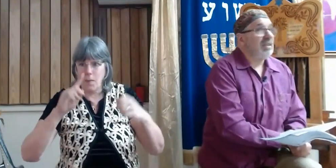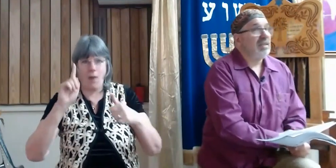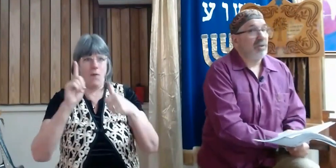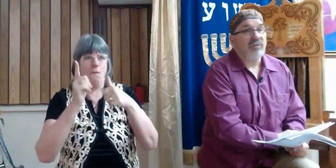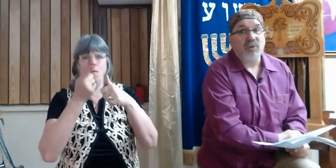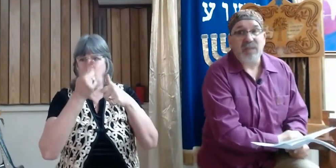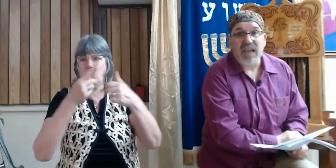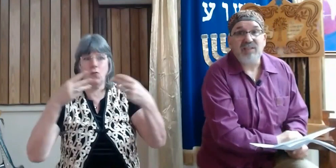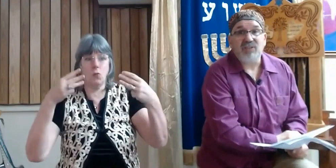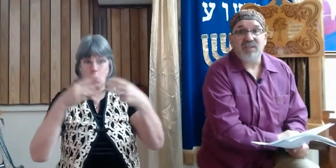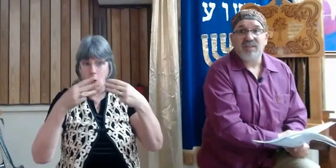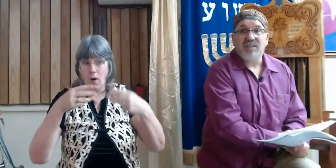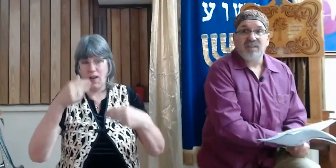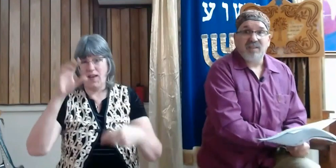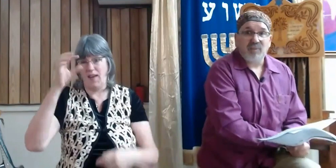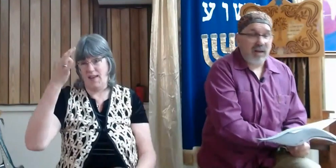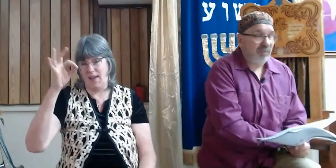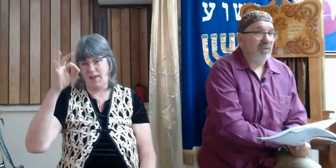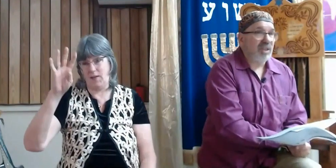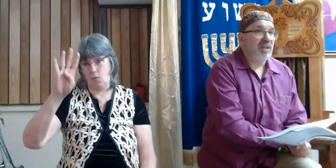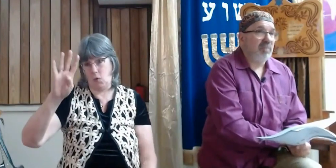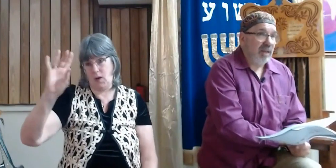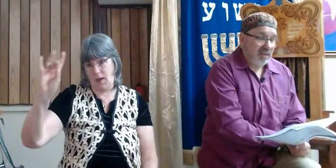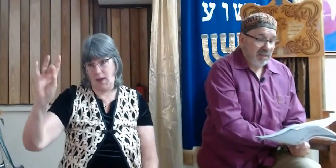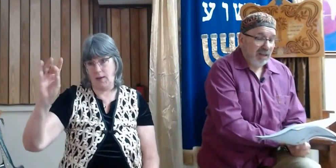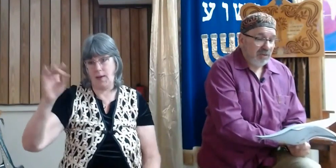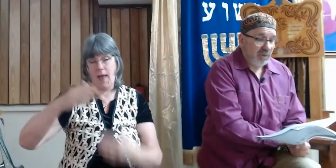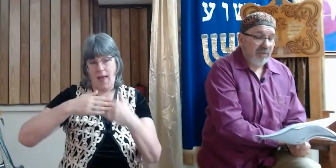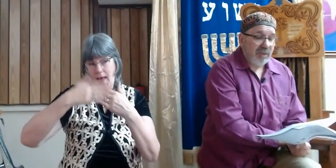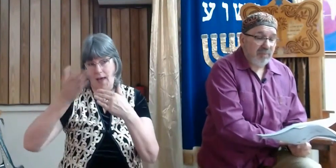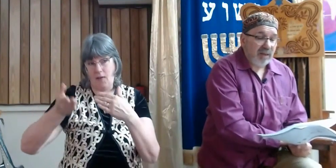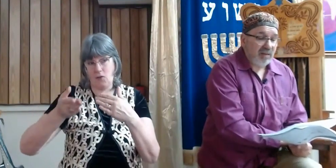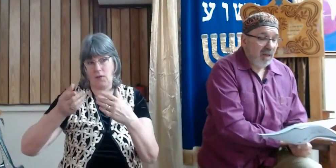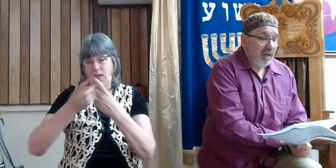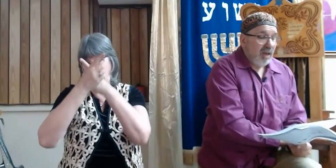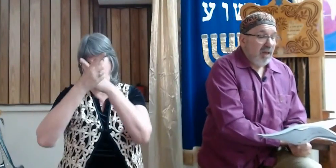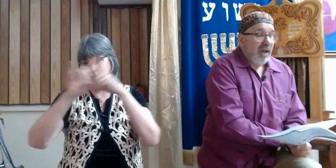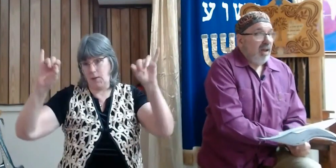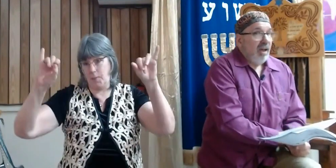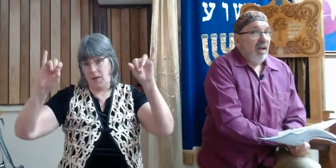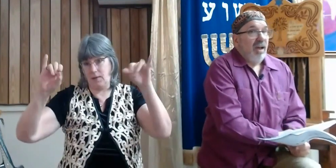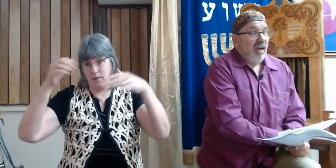in 1948, right after the Declaration of Independence,